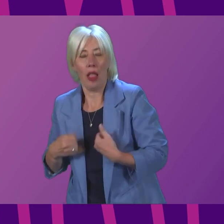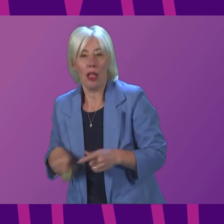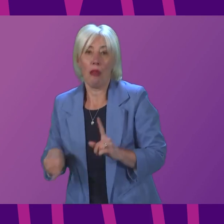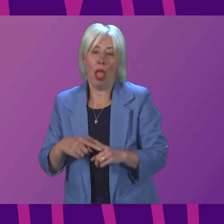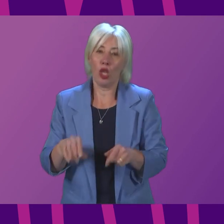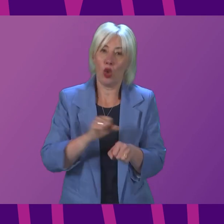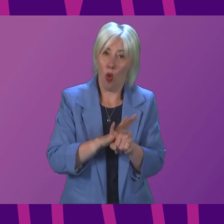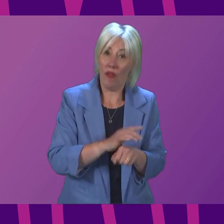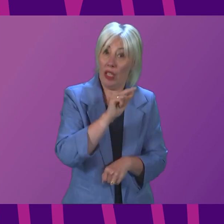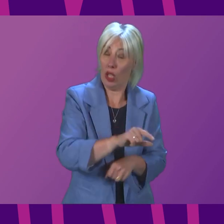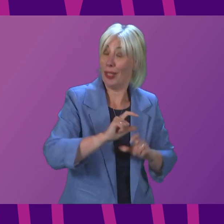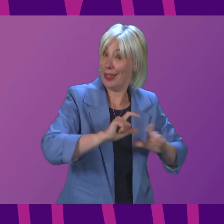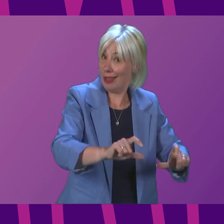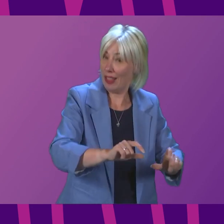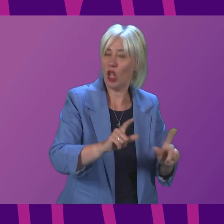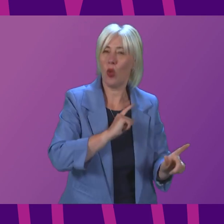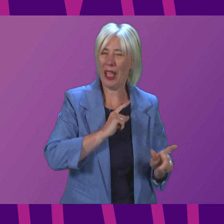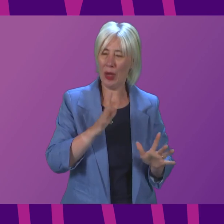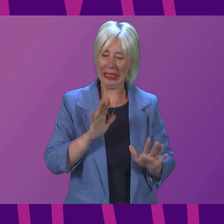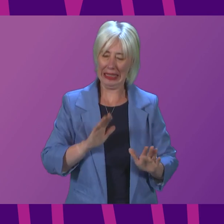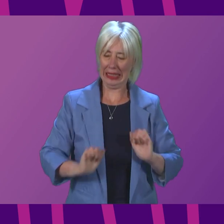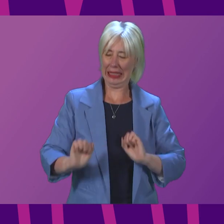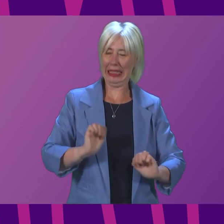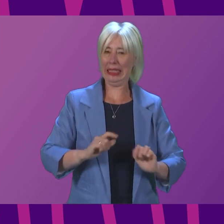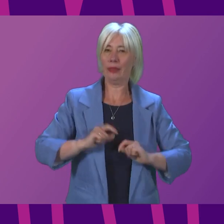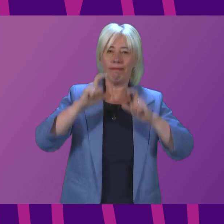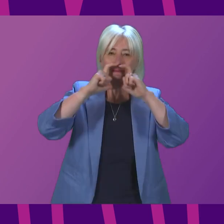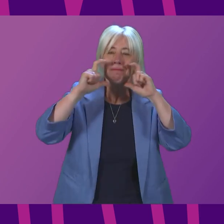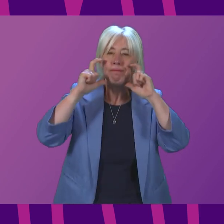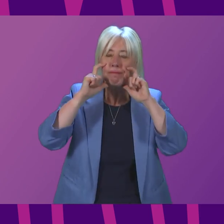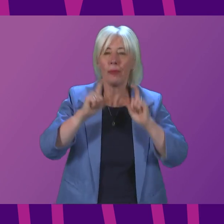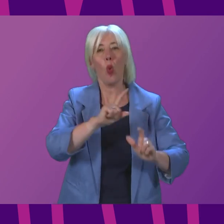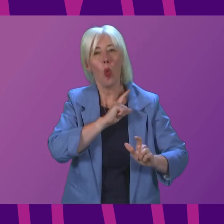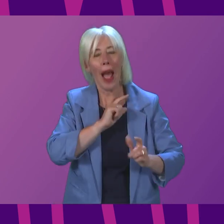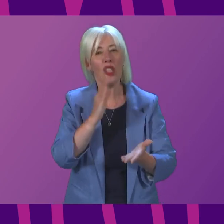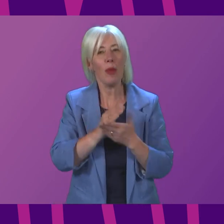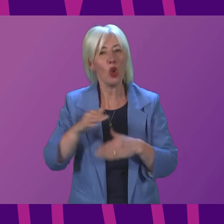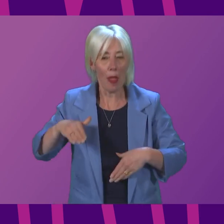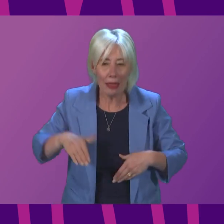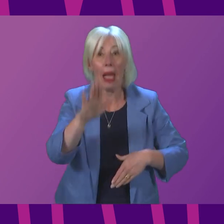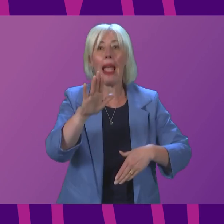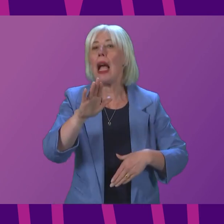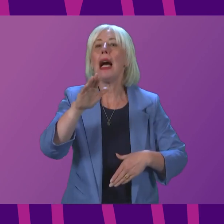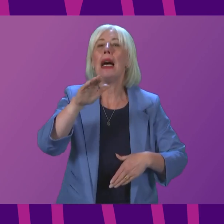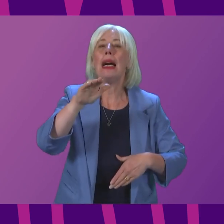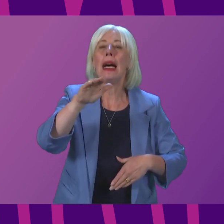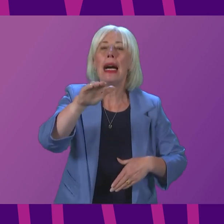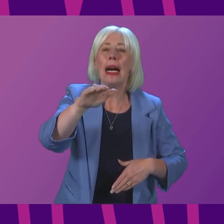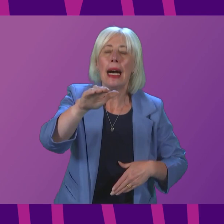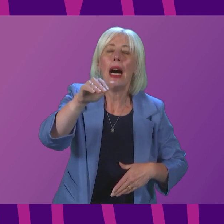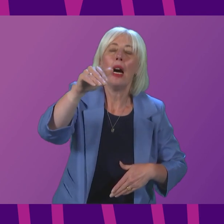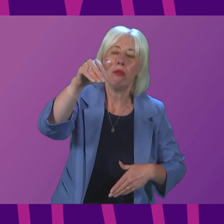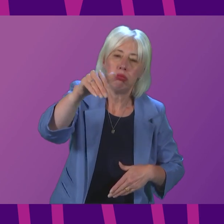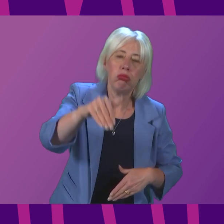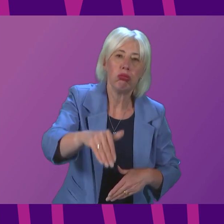part of the reason for being slightly cautious on face coverings today is hopefully to help us get that spike under control. As we get the spike in cases